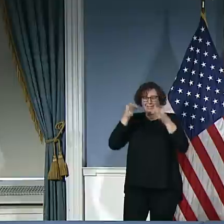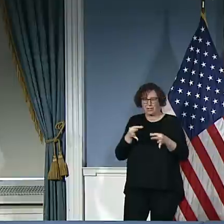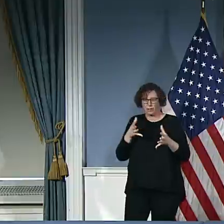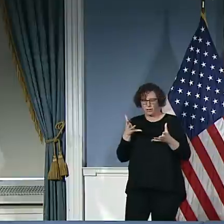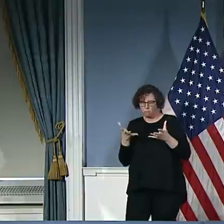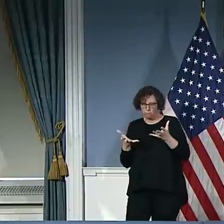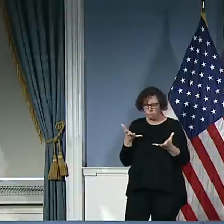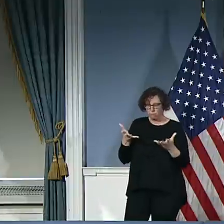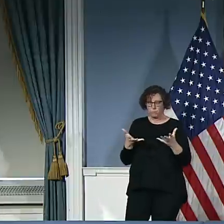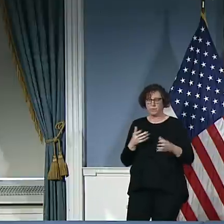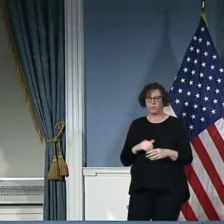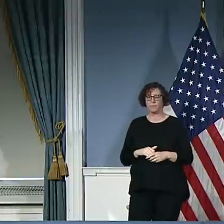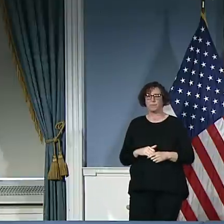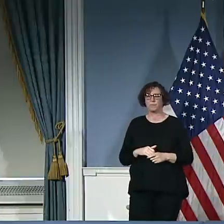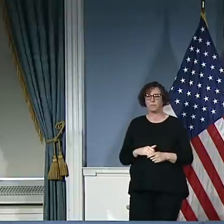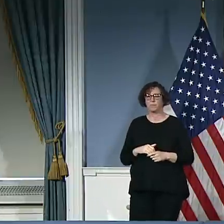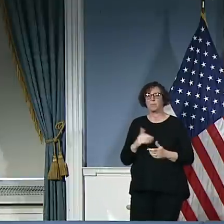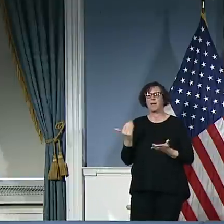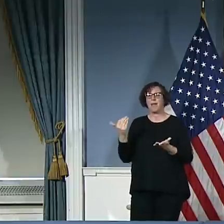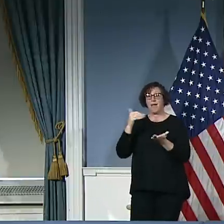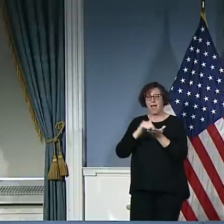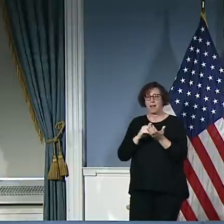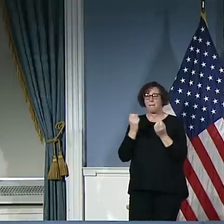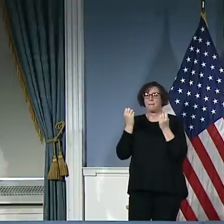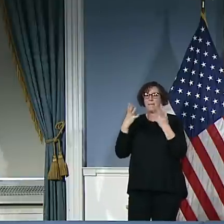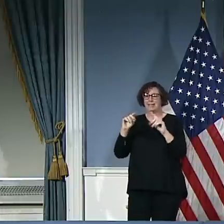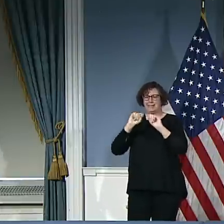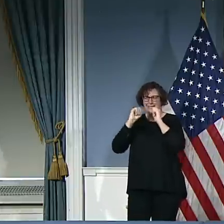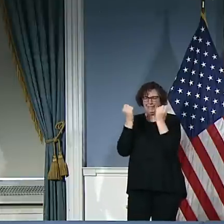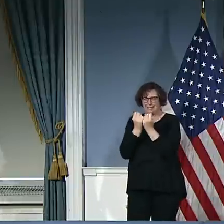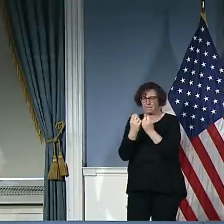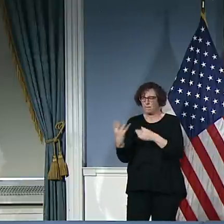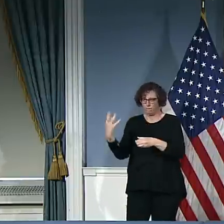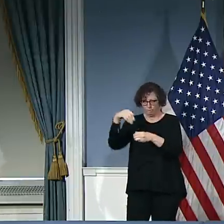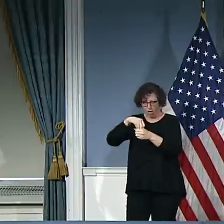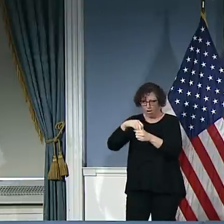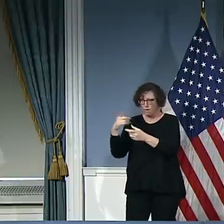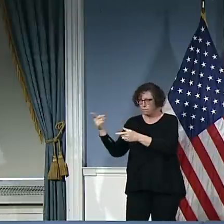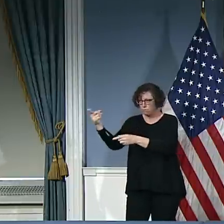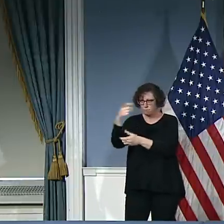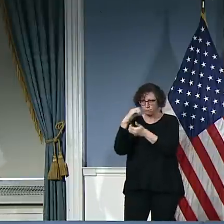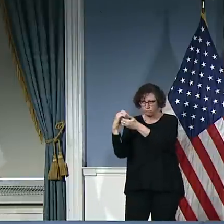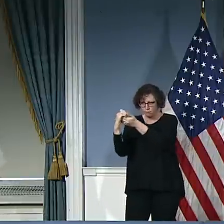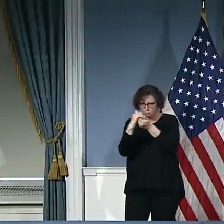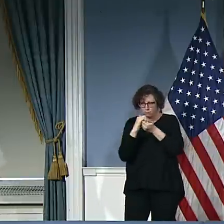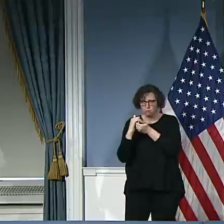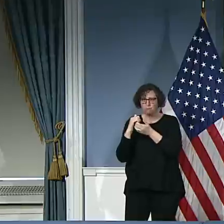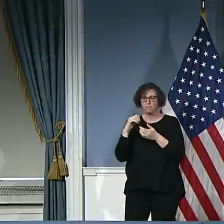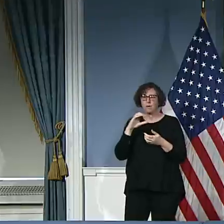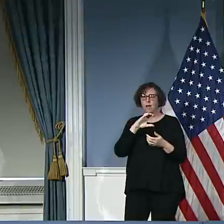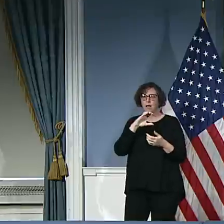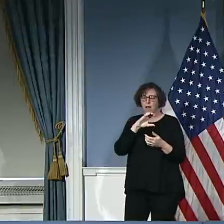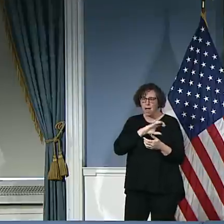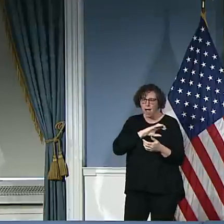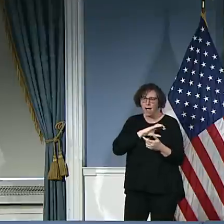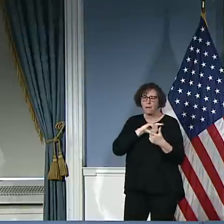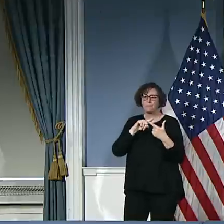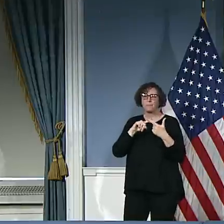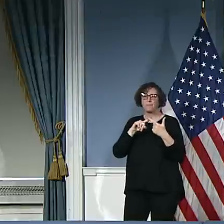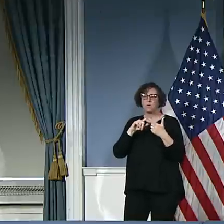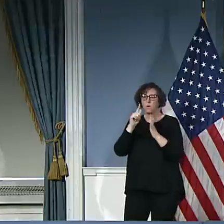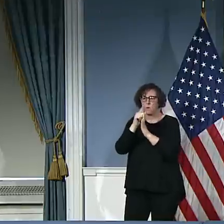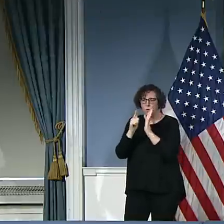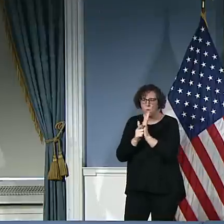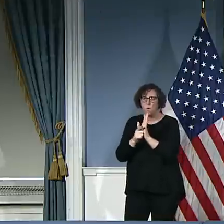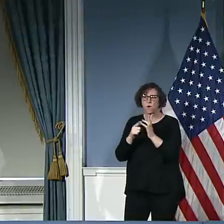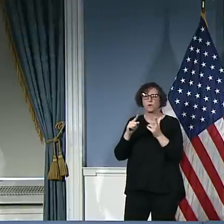but prosecutors, as well as members of Mock J, and I think we're all united on that. Very difficult decision. Let's try to do